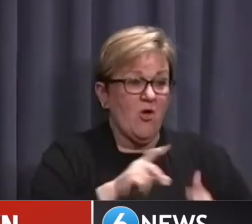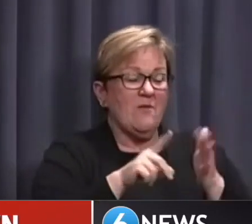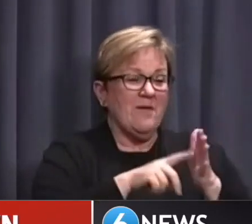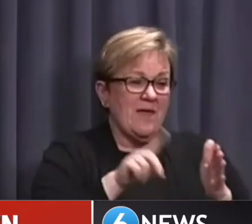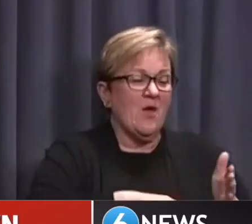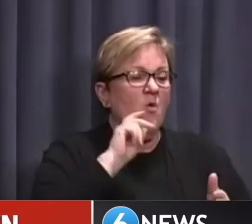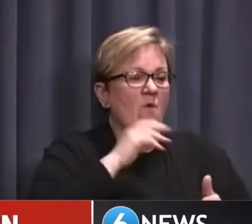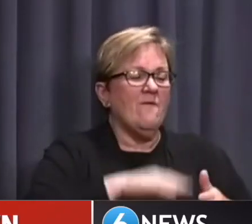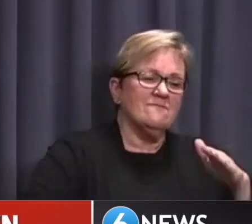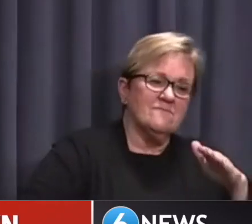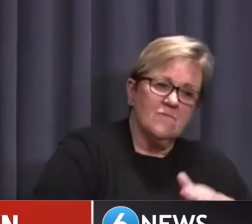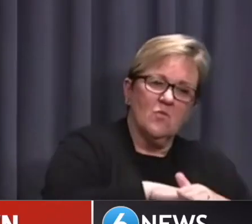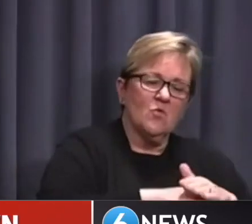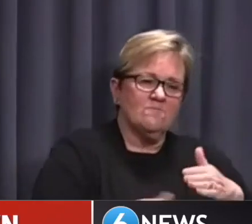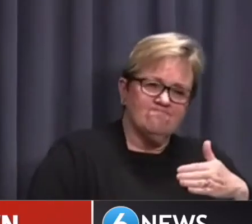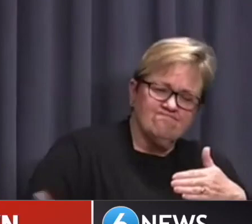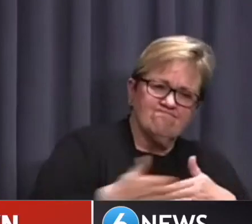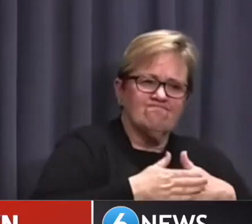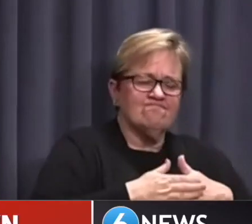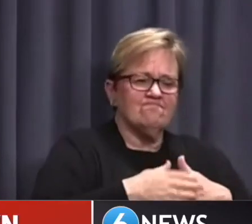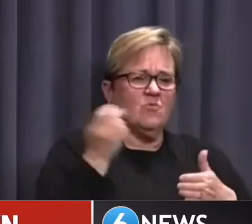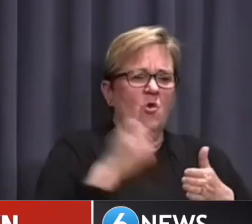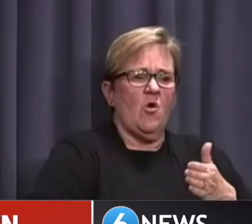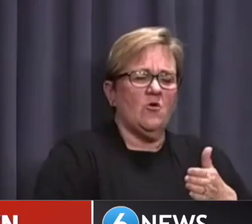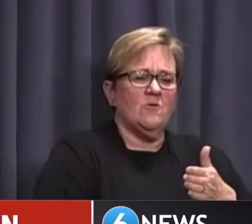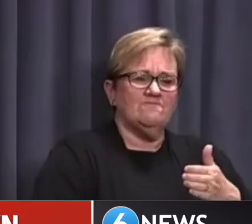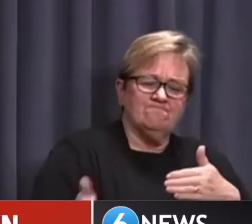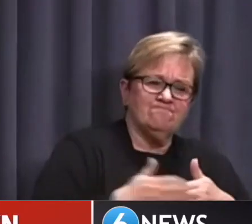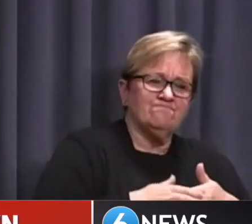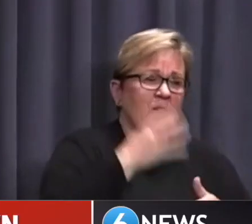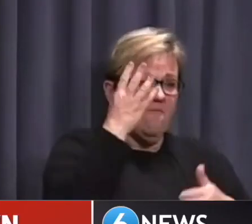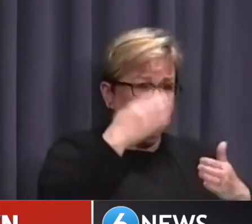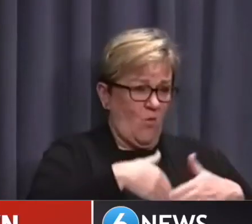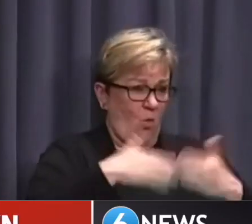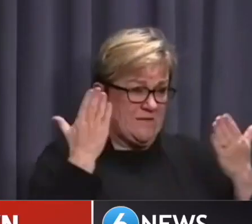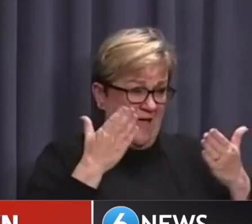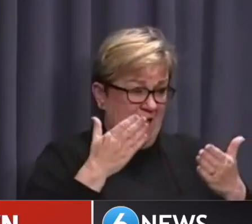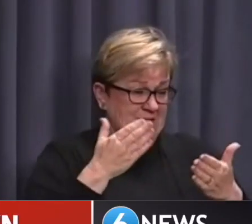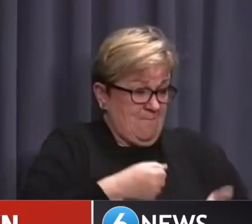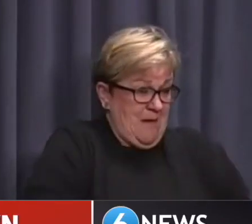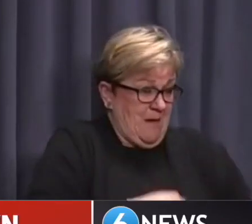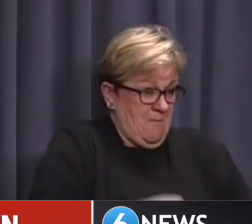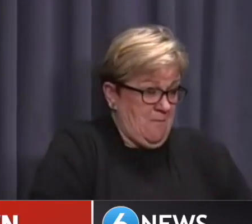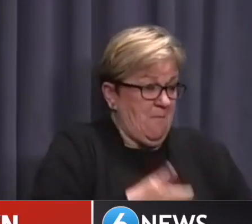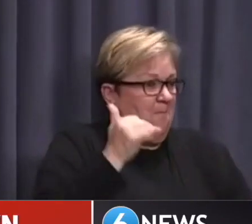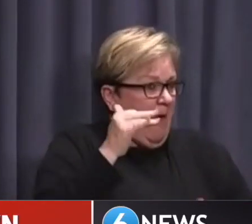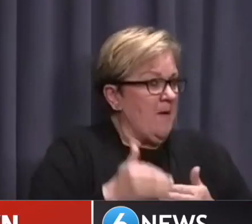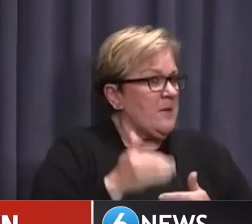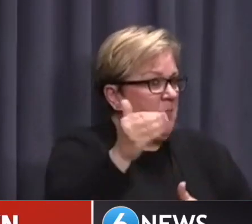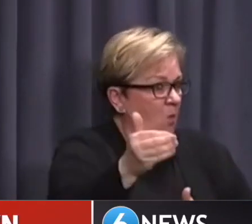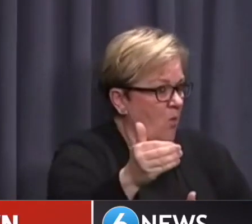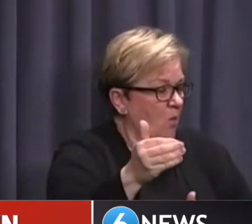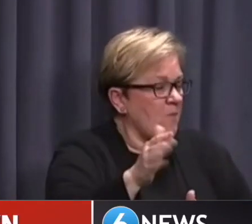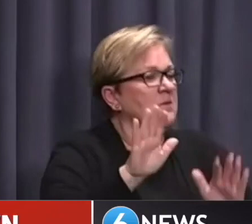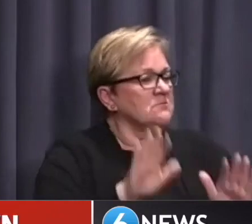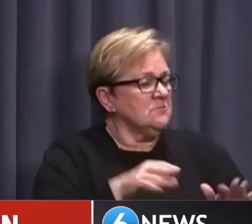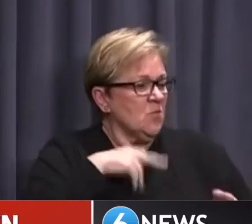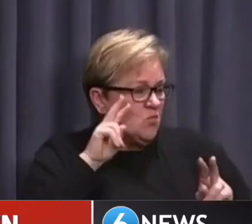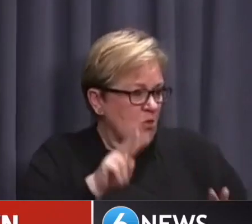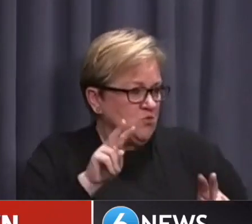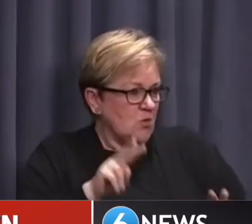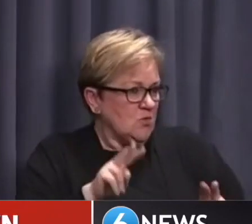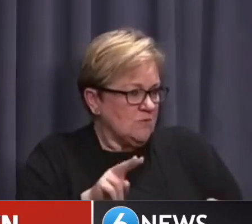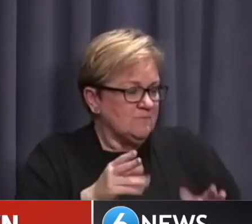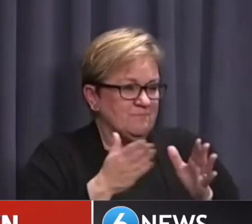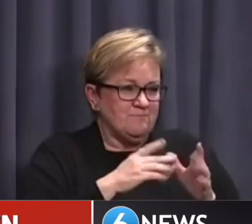will enter a full lockdown. The lockdown will be in place for four days at a minimum. We will continue to review the situation based